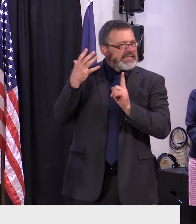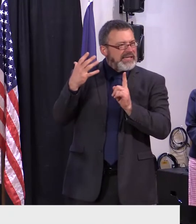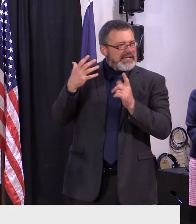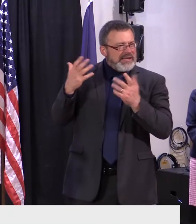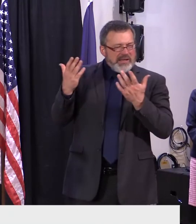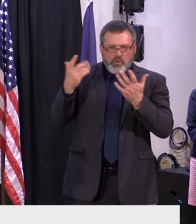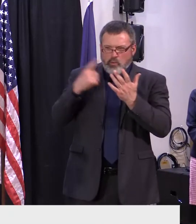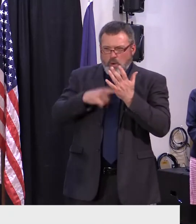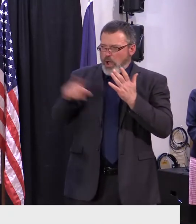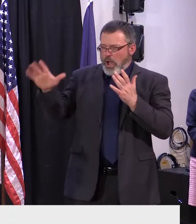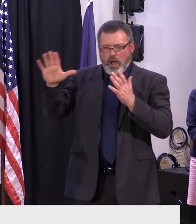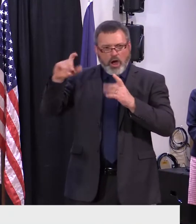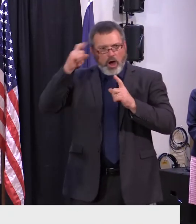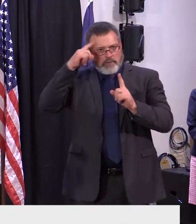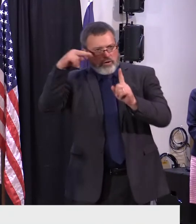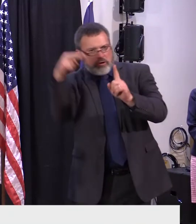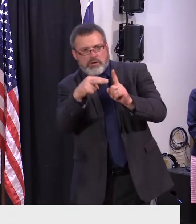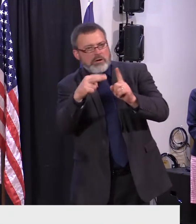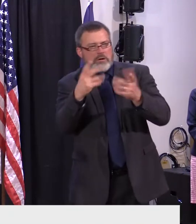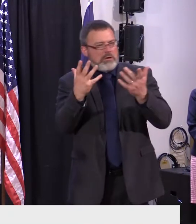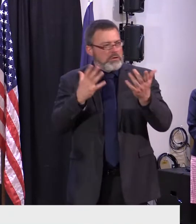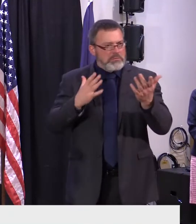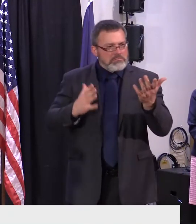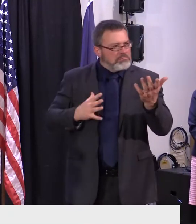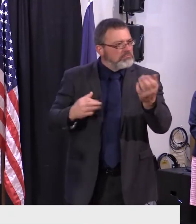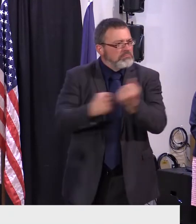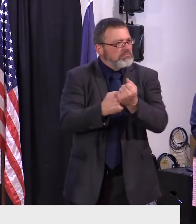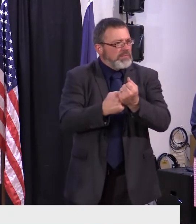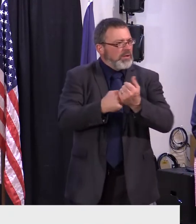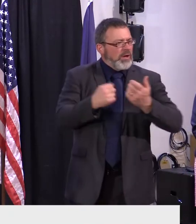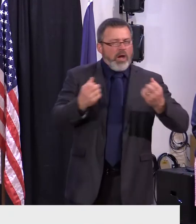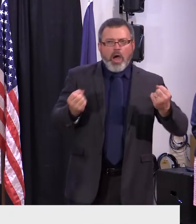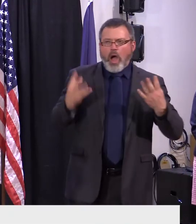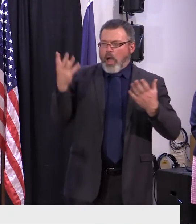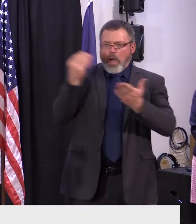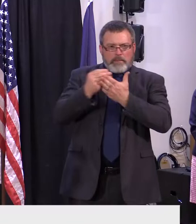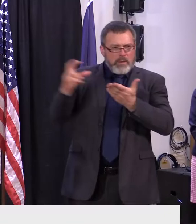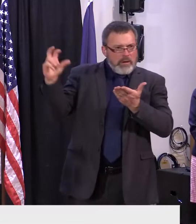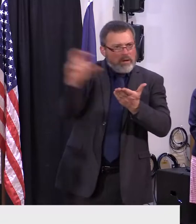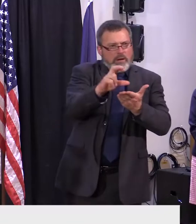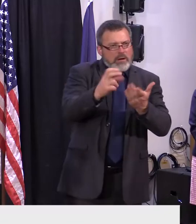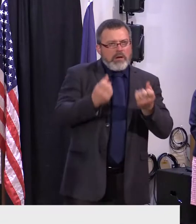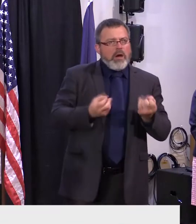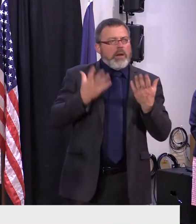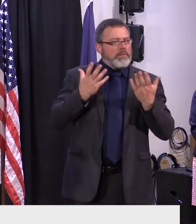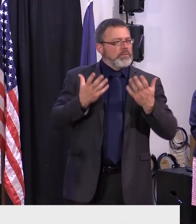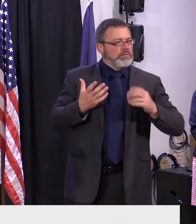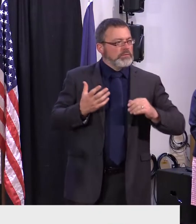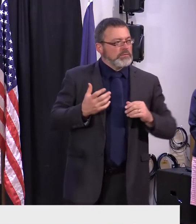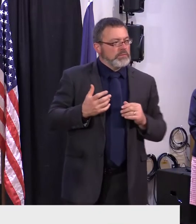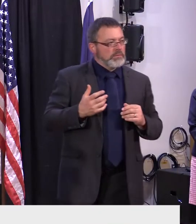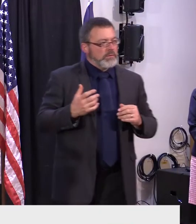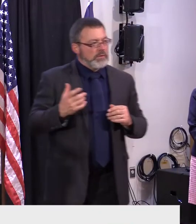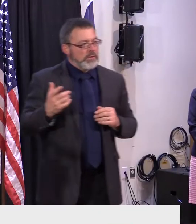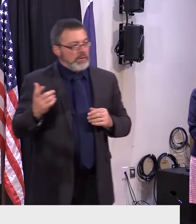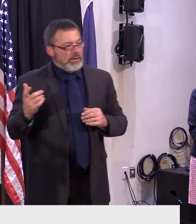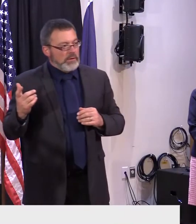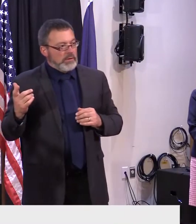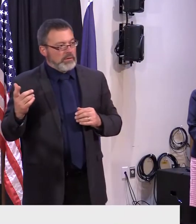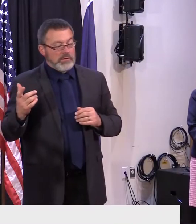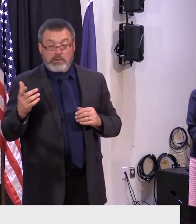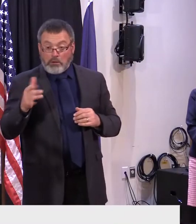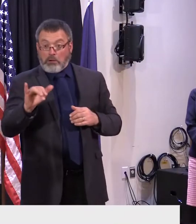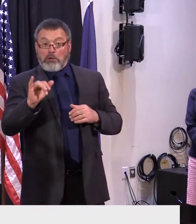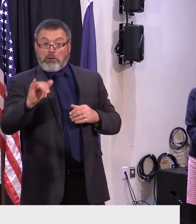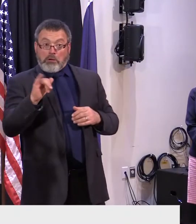as it relates to the amount of out-of-pocket money that their parents are going to spend on child care. Well, first of all, I wasn't aware that I received their endorsement, so thank you very much for breaking